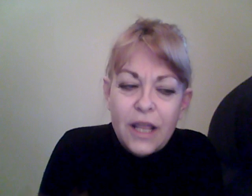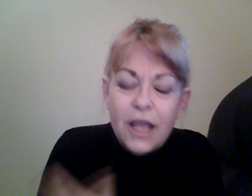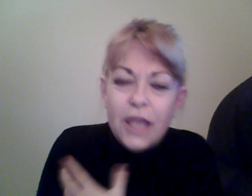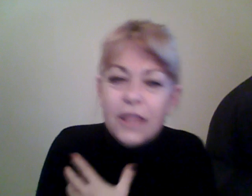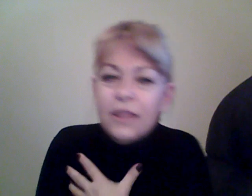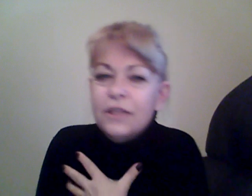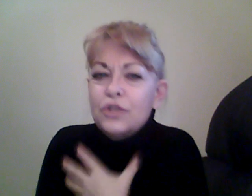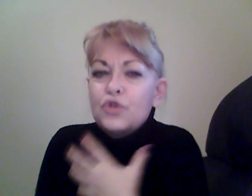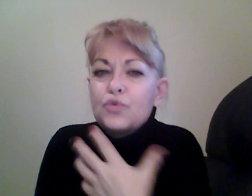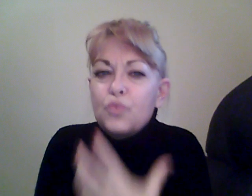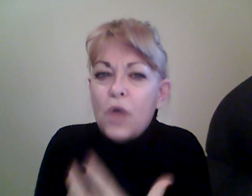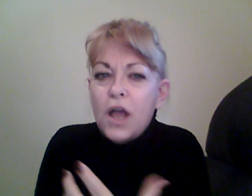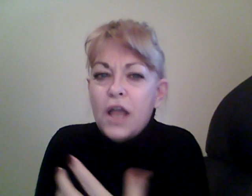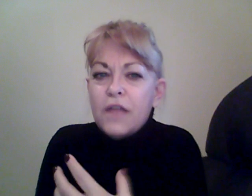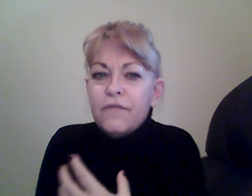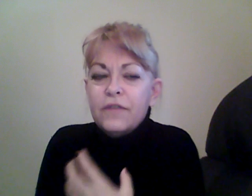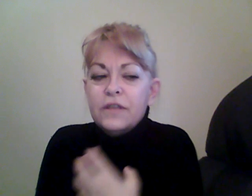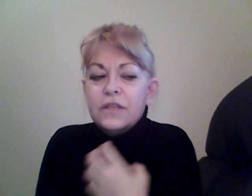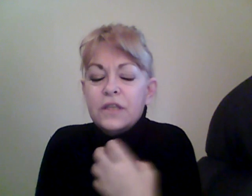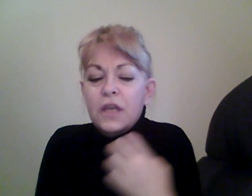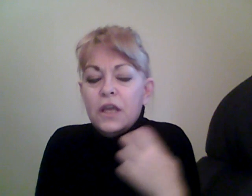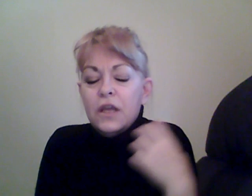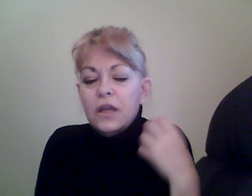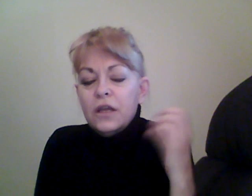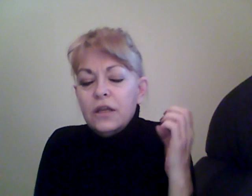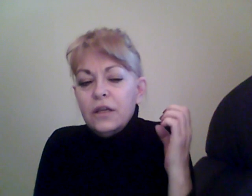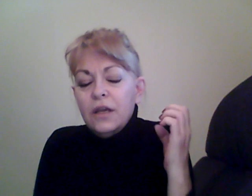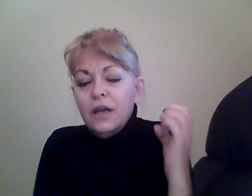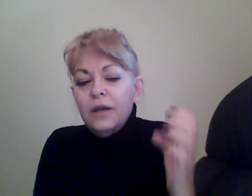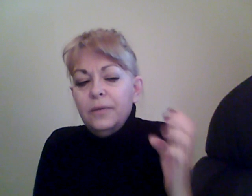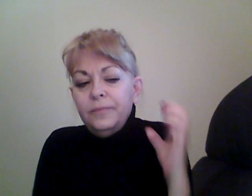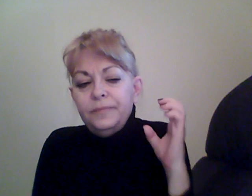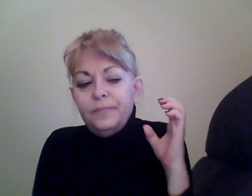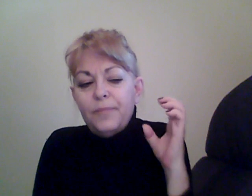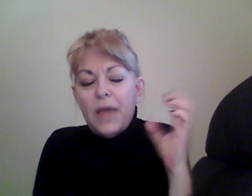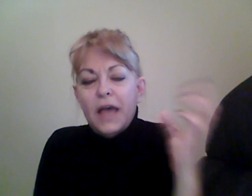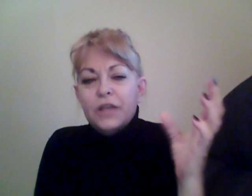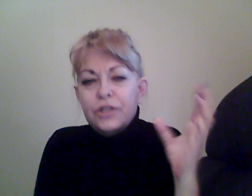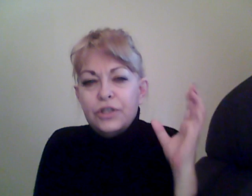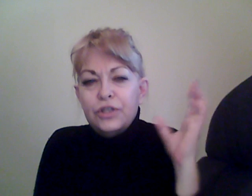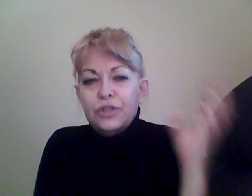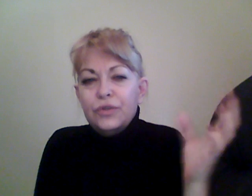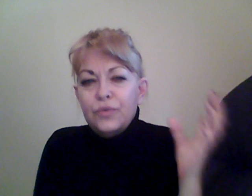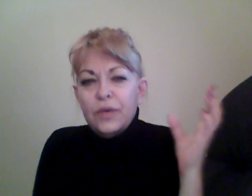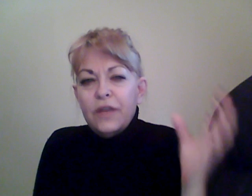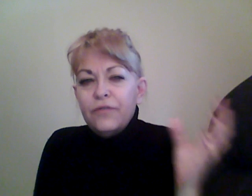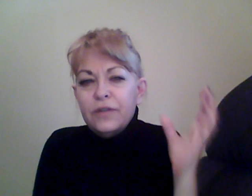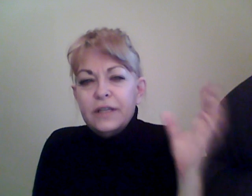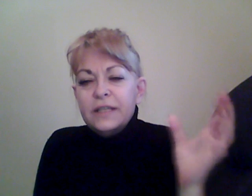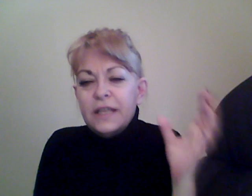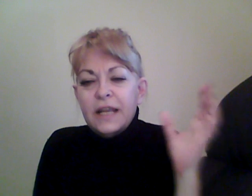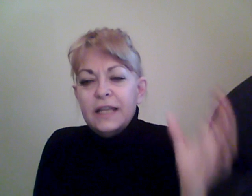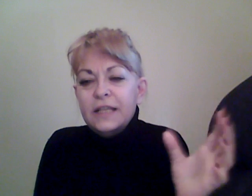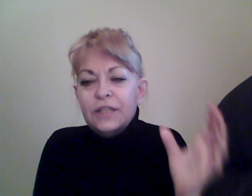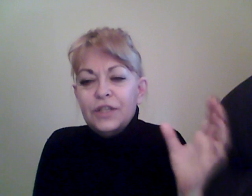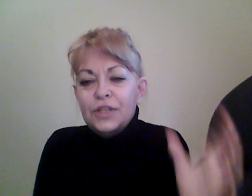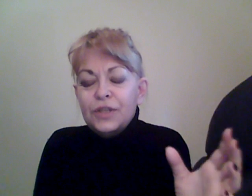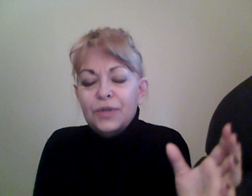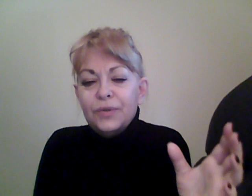this drive, this, um, passion to do whatever it is that I needed to do.